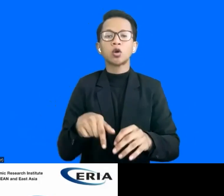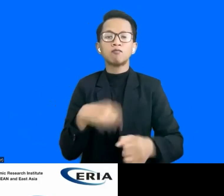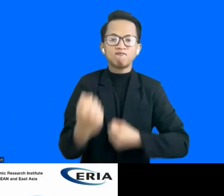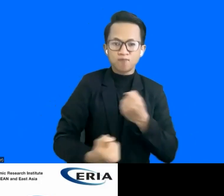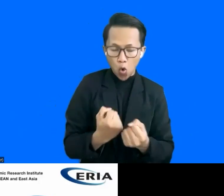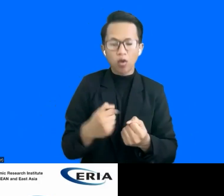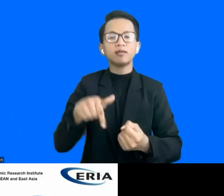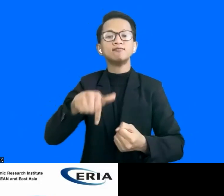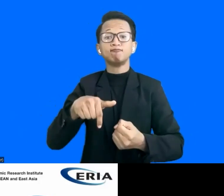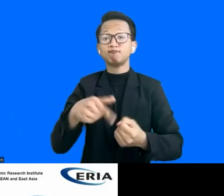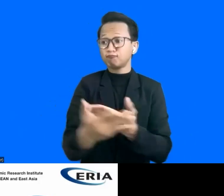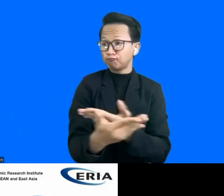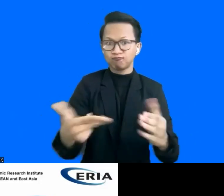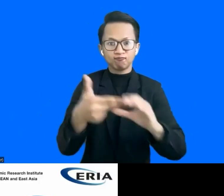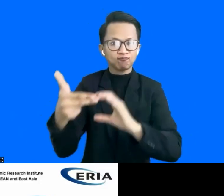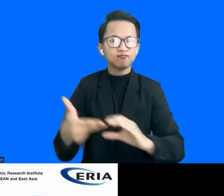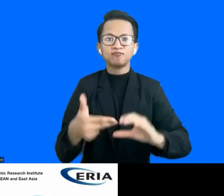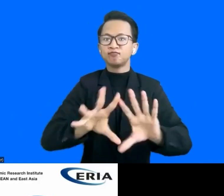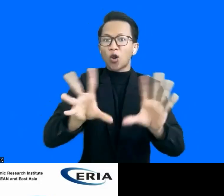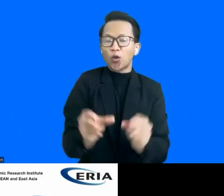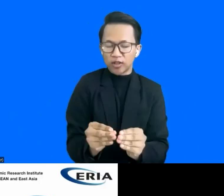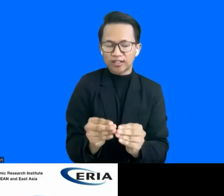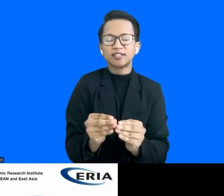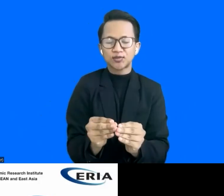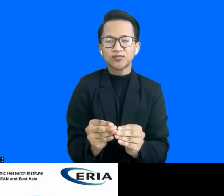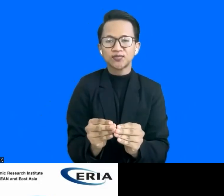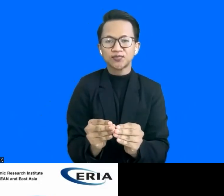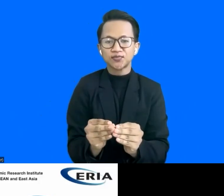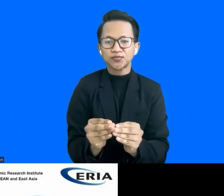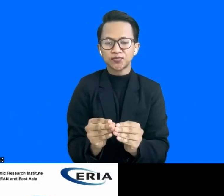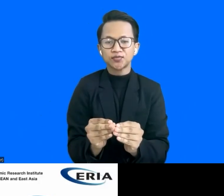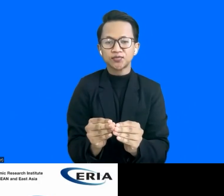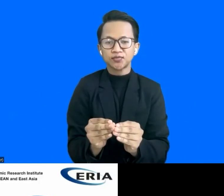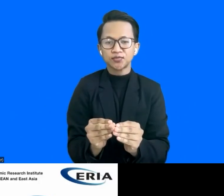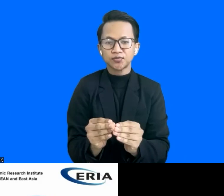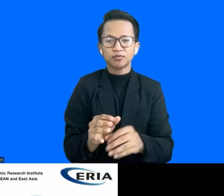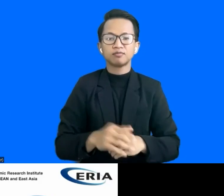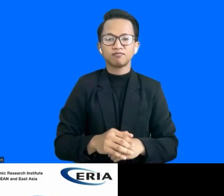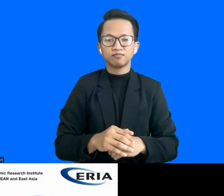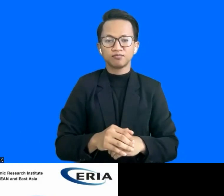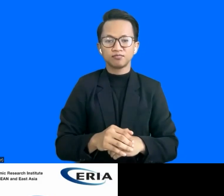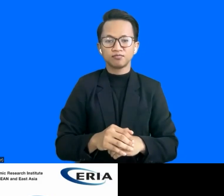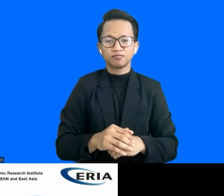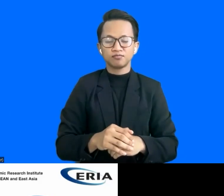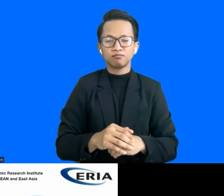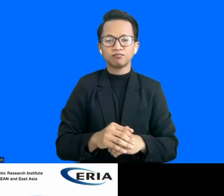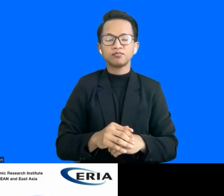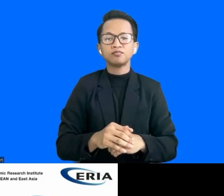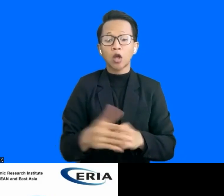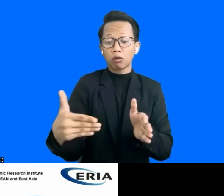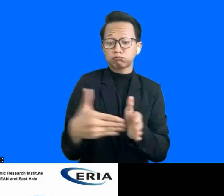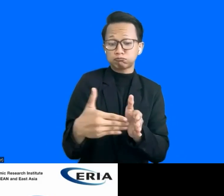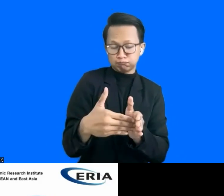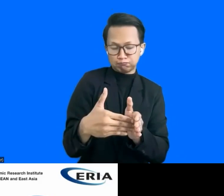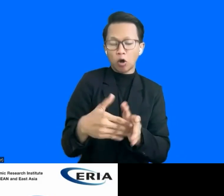this region. And we would like to know actually what is their perspective of the existing barriers faced